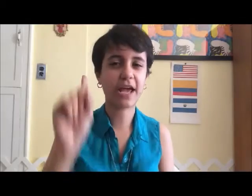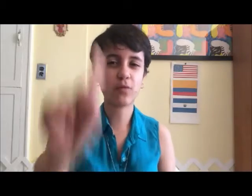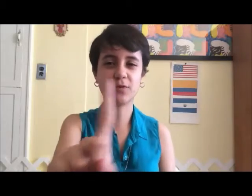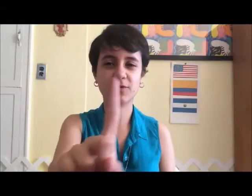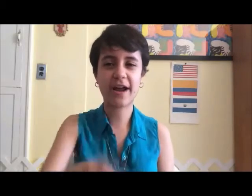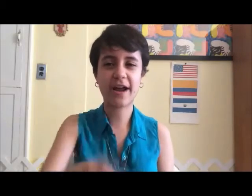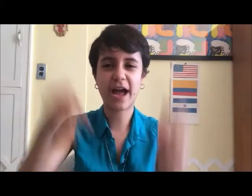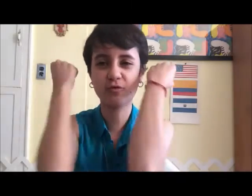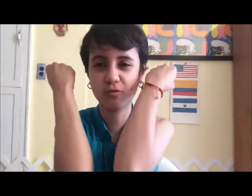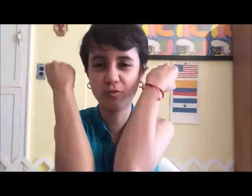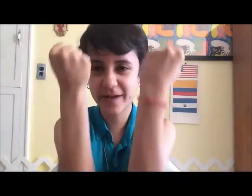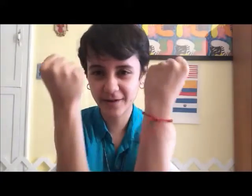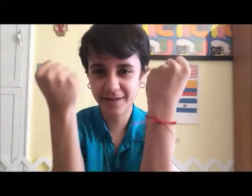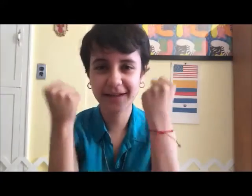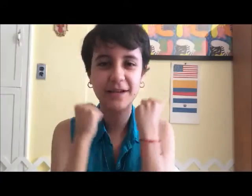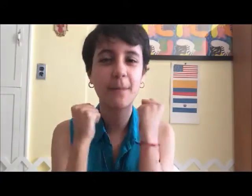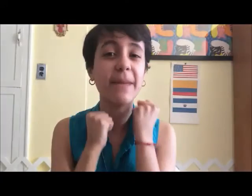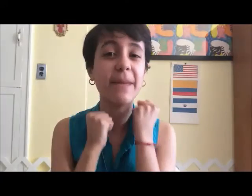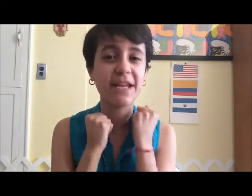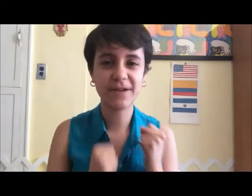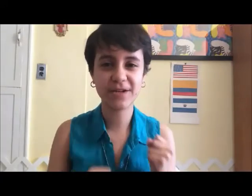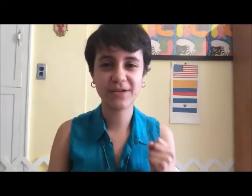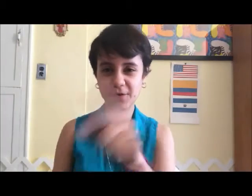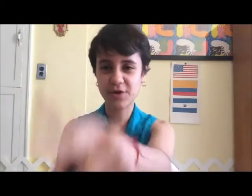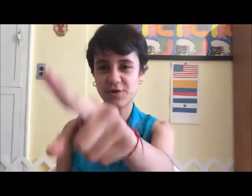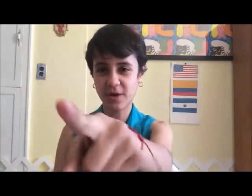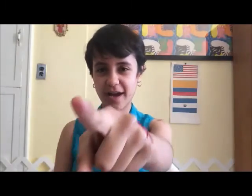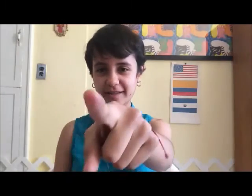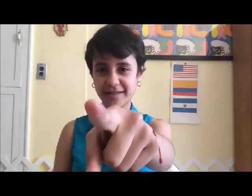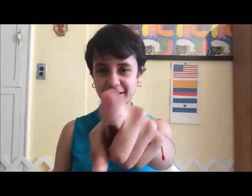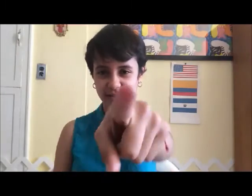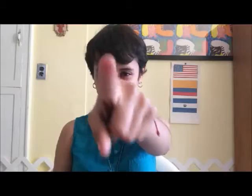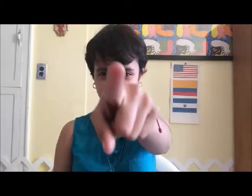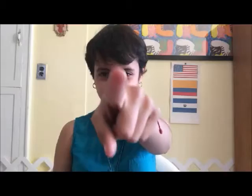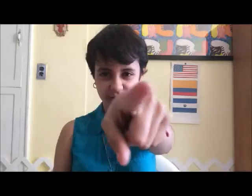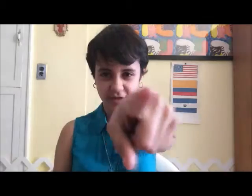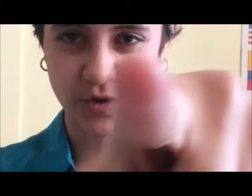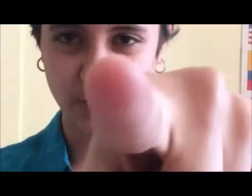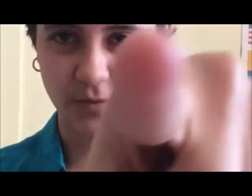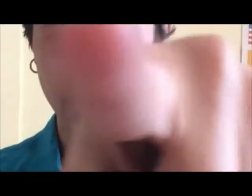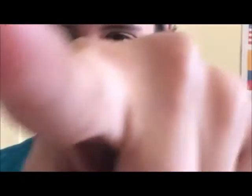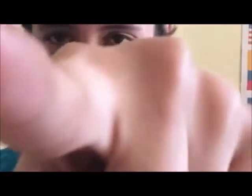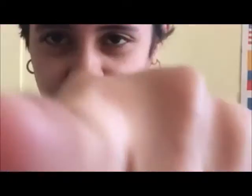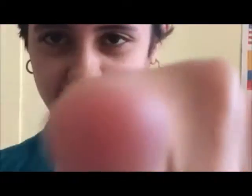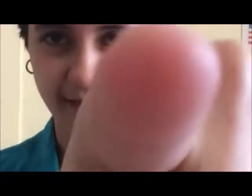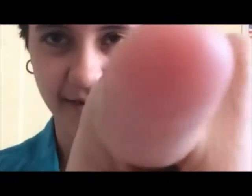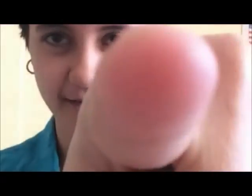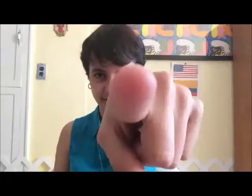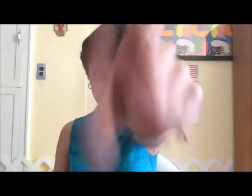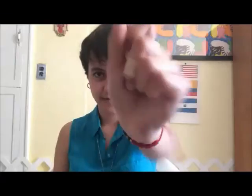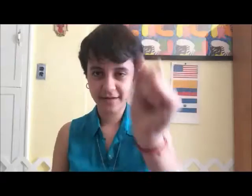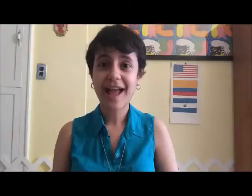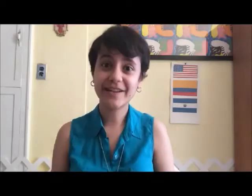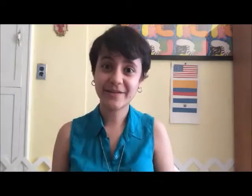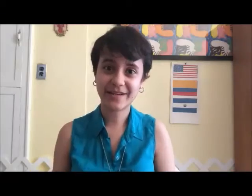I won't try. I will make videos for you guys. You. Right there. Anyway,